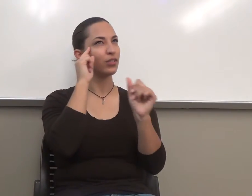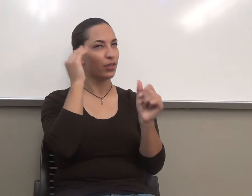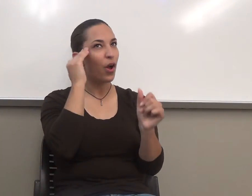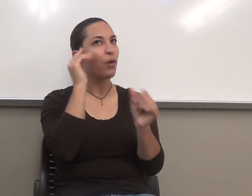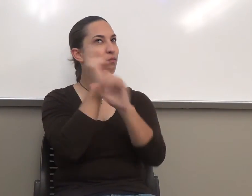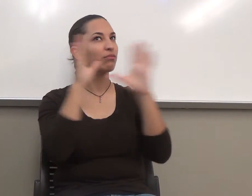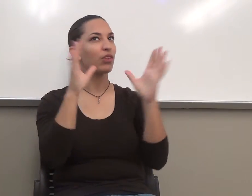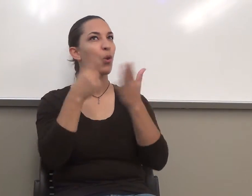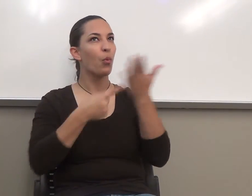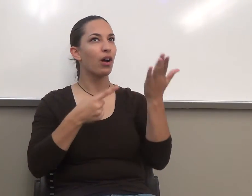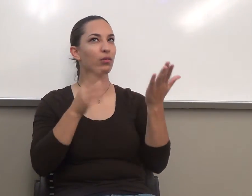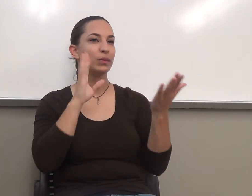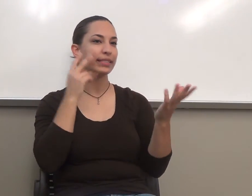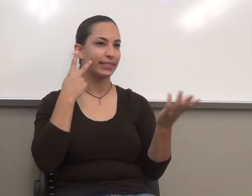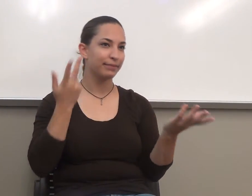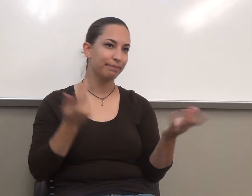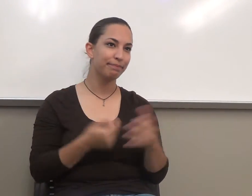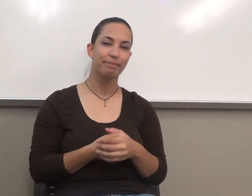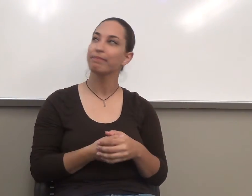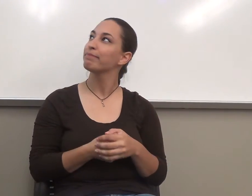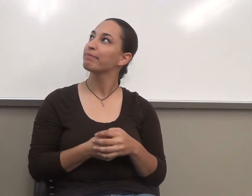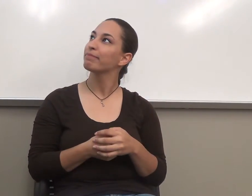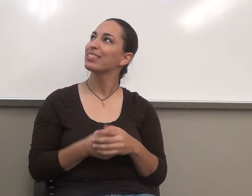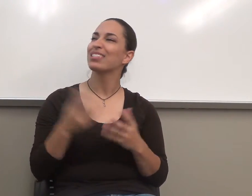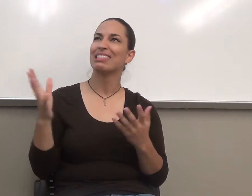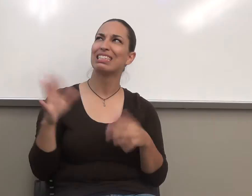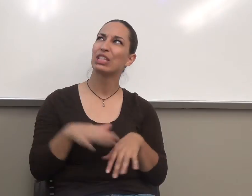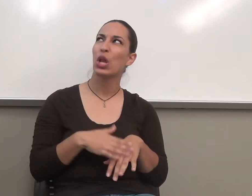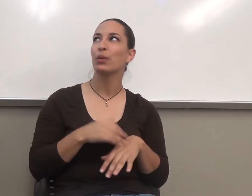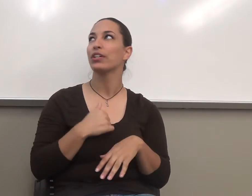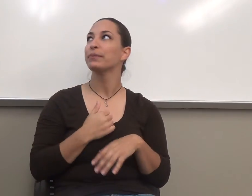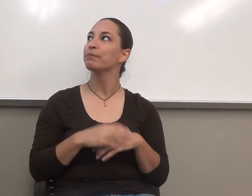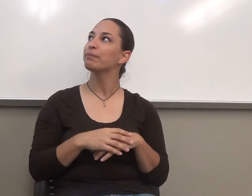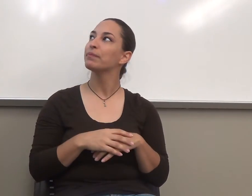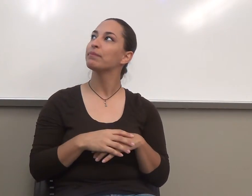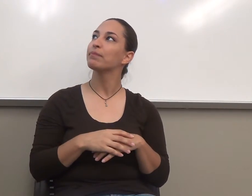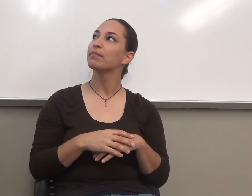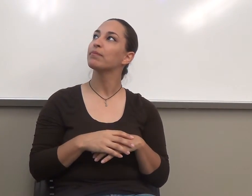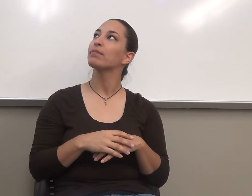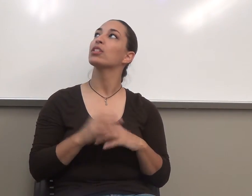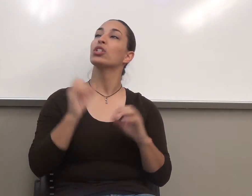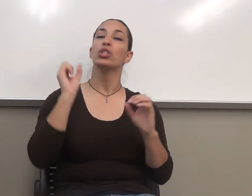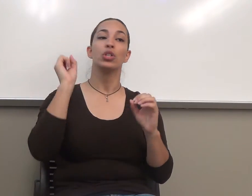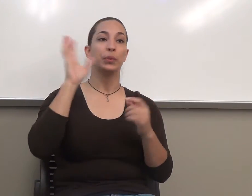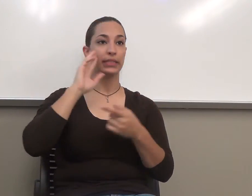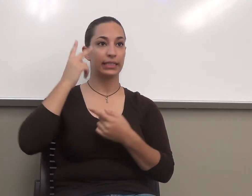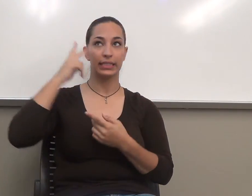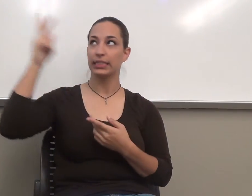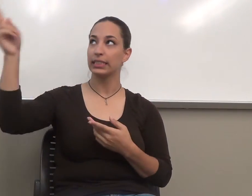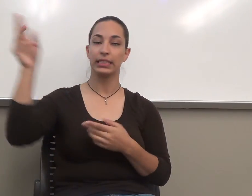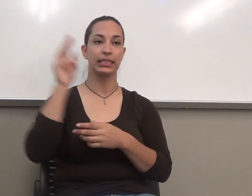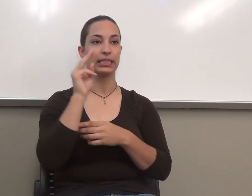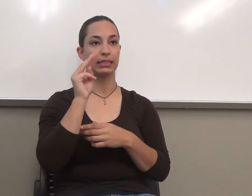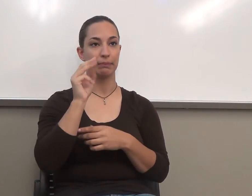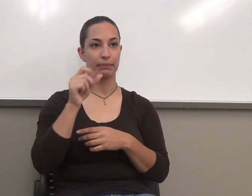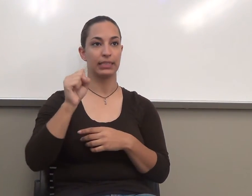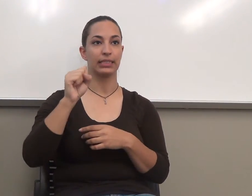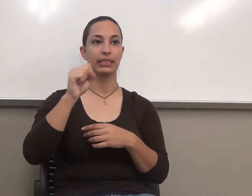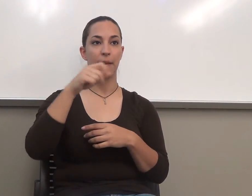Okay. And it's very slow. All right. So when you get on here, you will see Miss Penny's English 301 class. So what comes